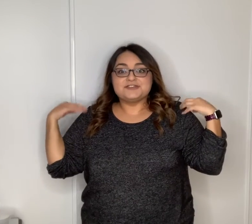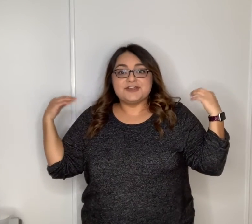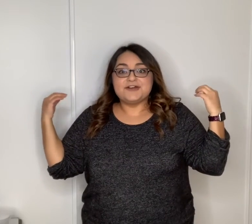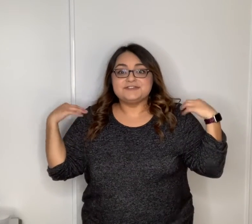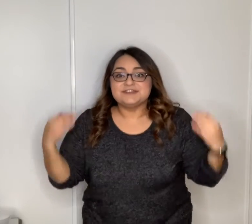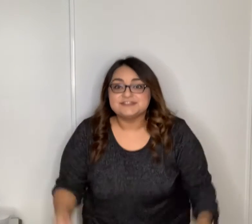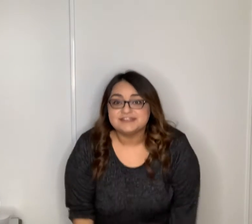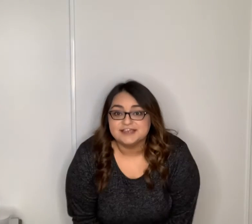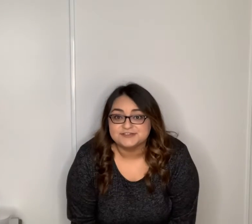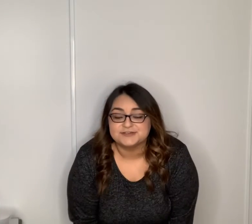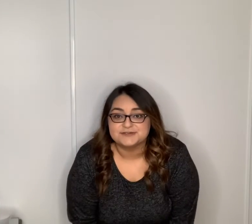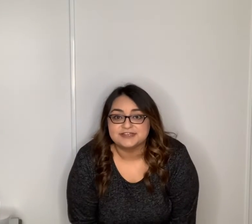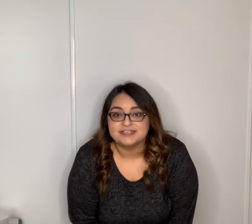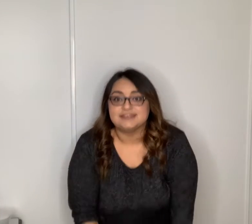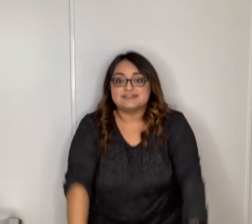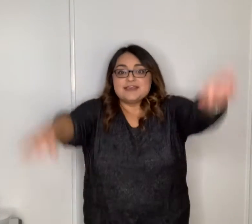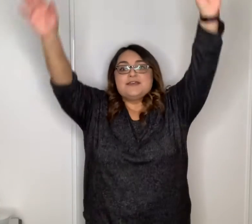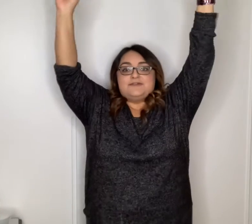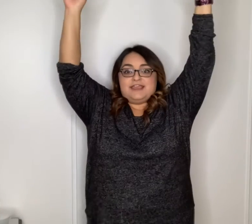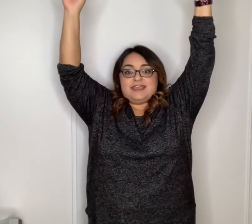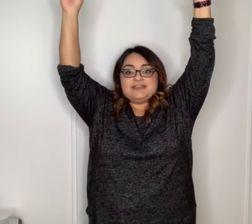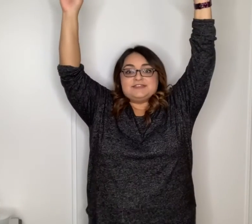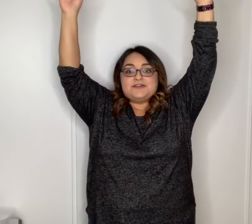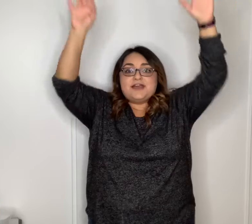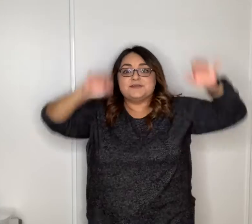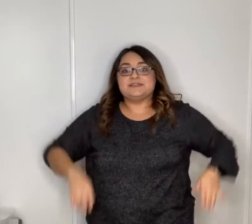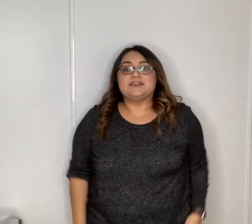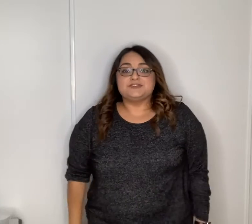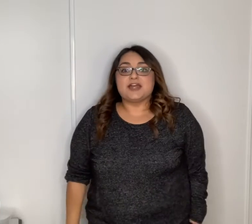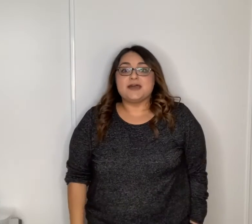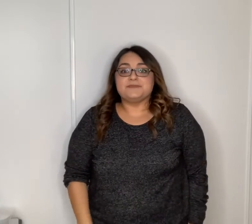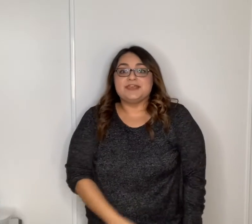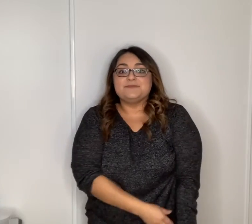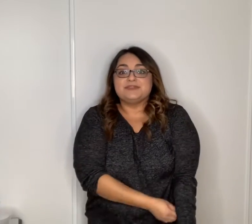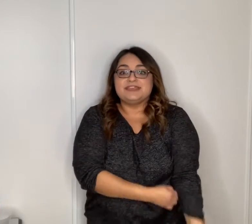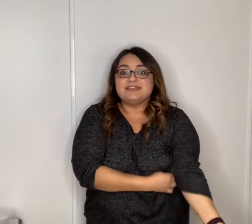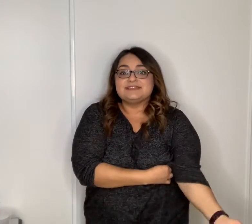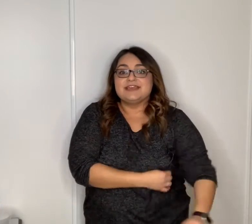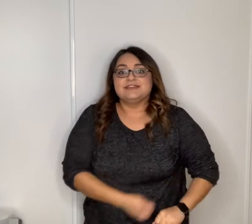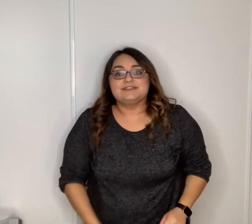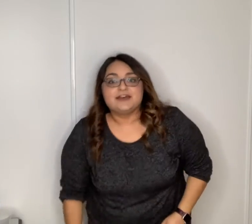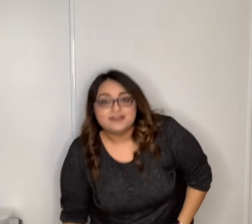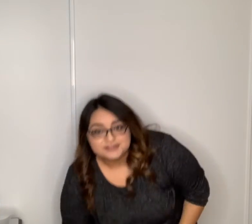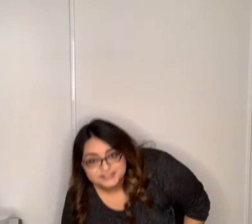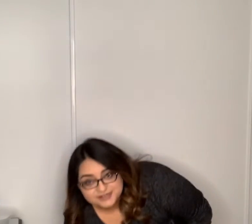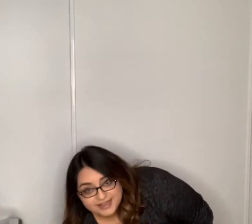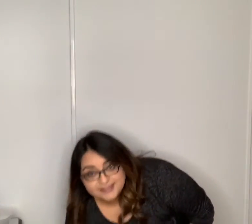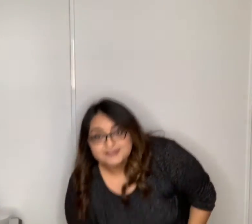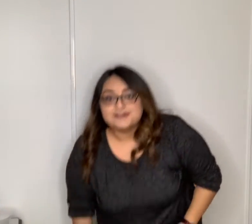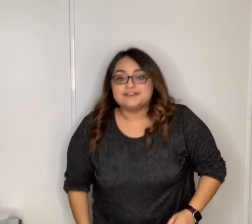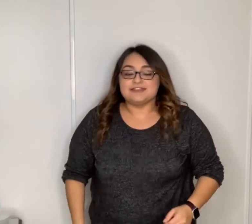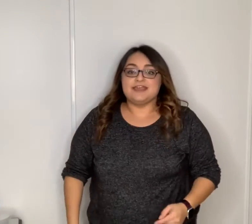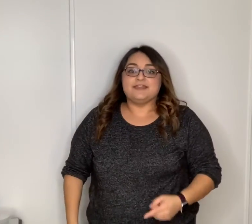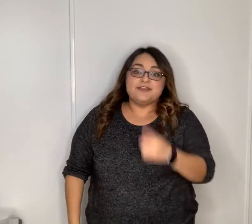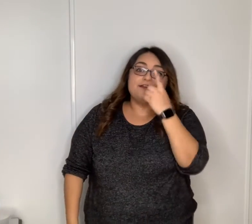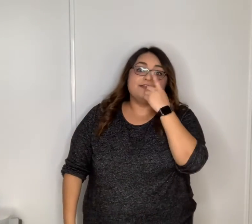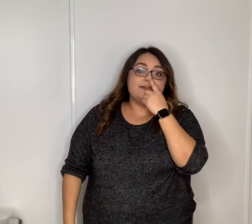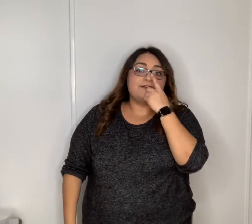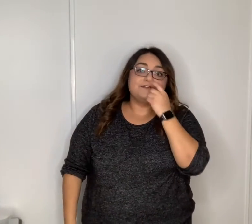shoulders touch your knees raise your arms and drop them please touch your ankles and your nose